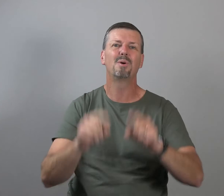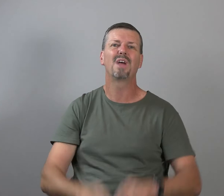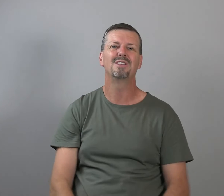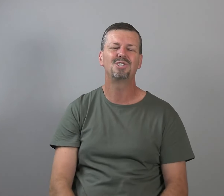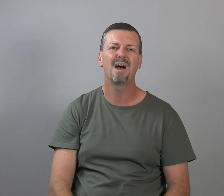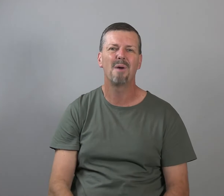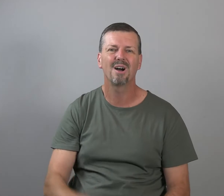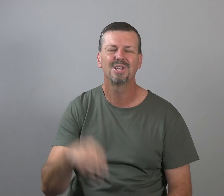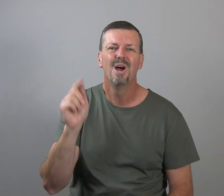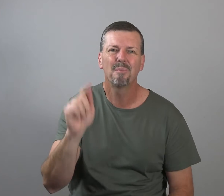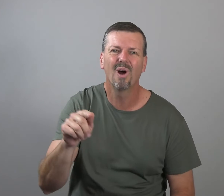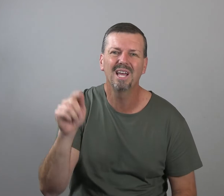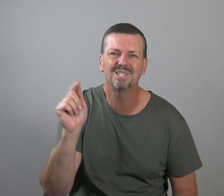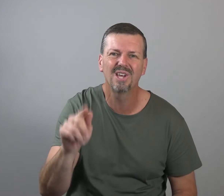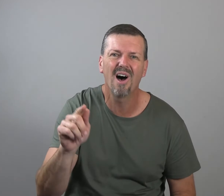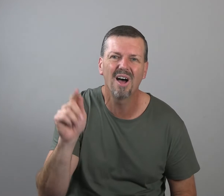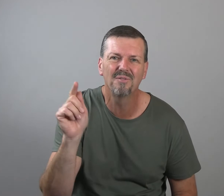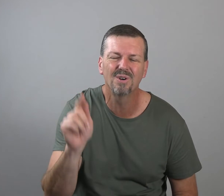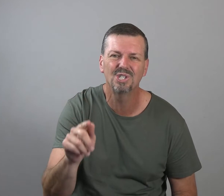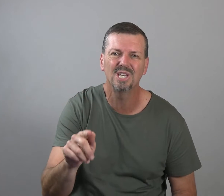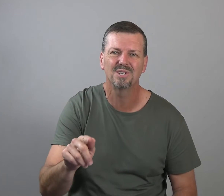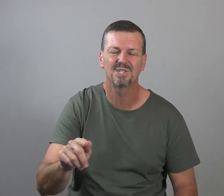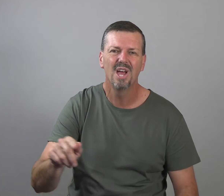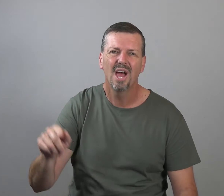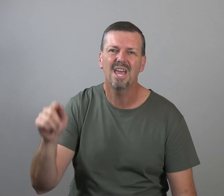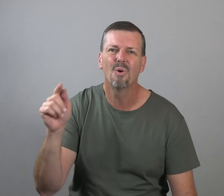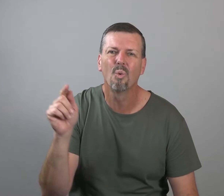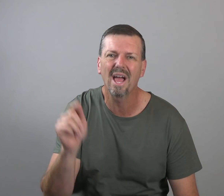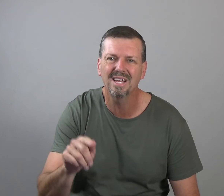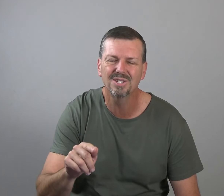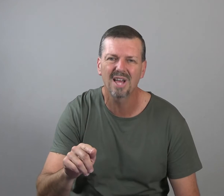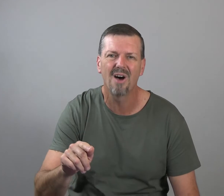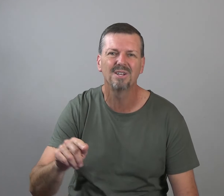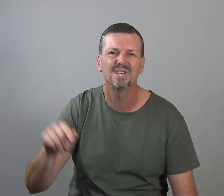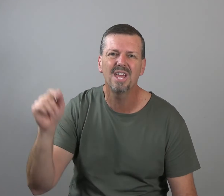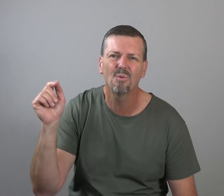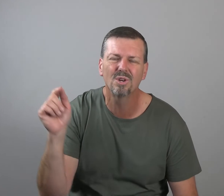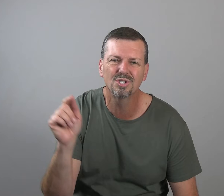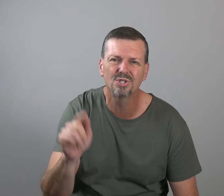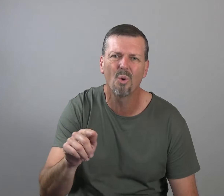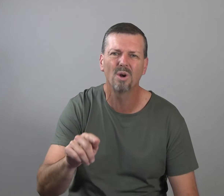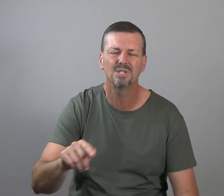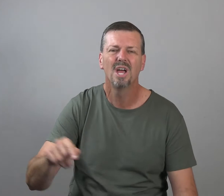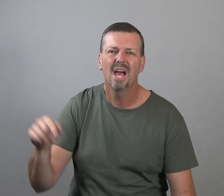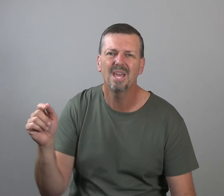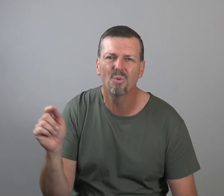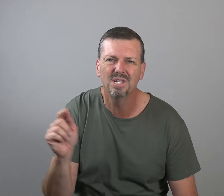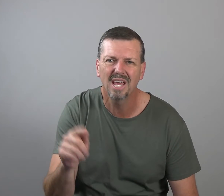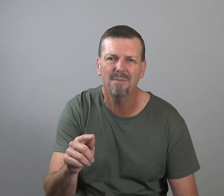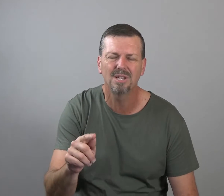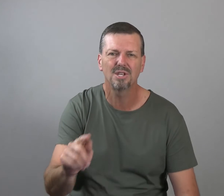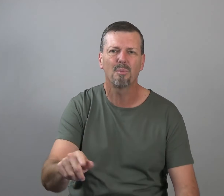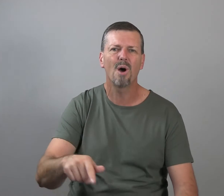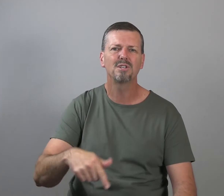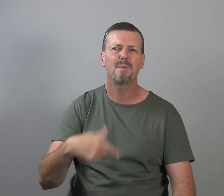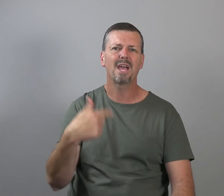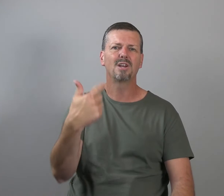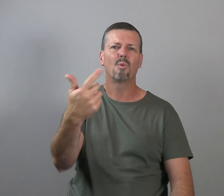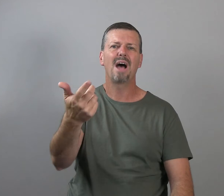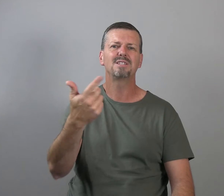put that in a chat box. Praise God for Jesus. He reconciled us. He restored us. He redeemed us and brought us back into right